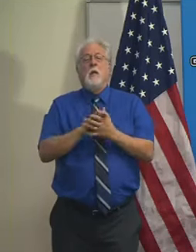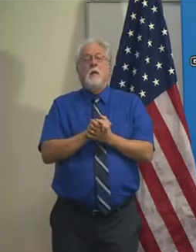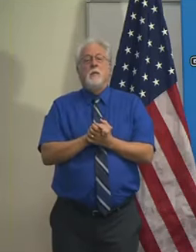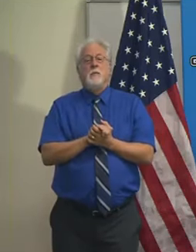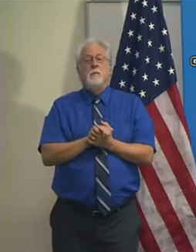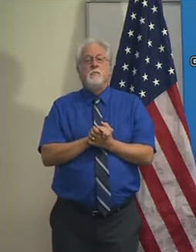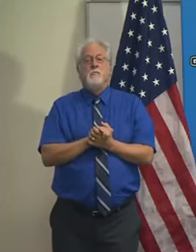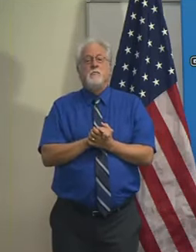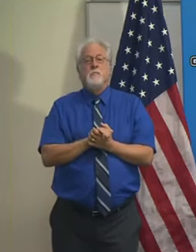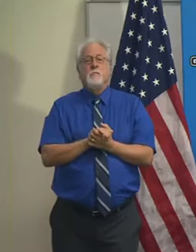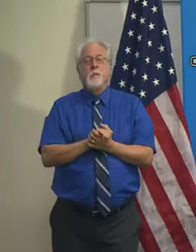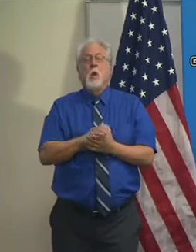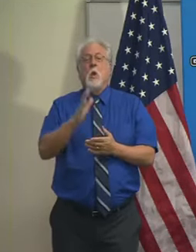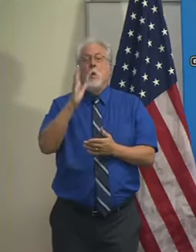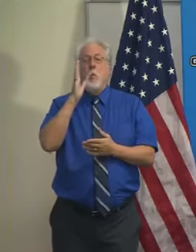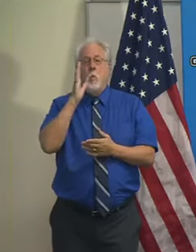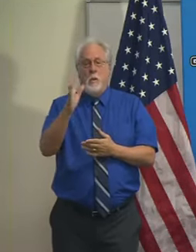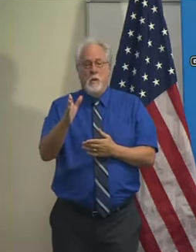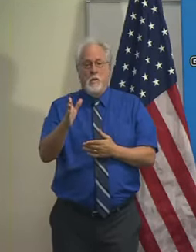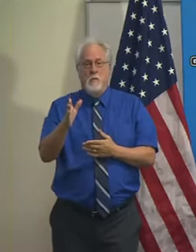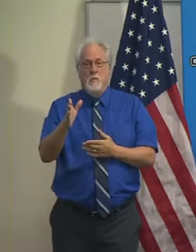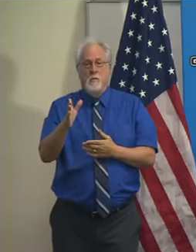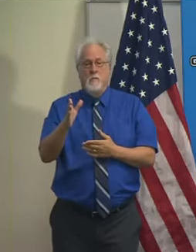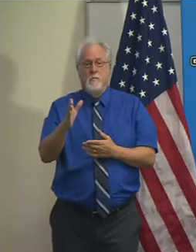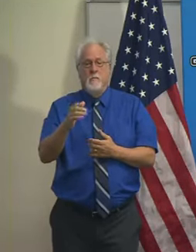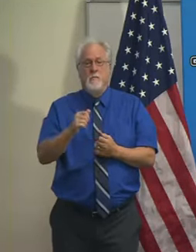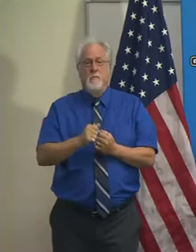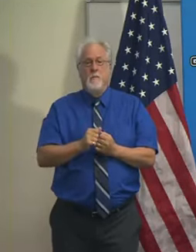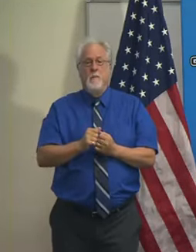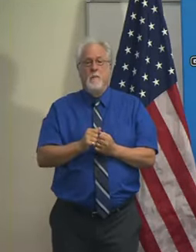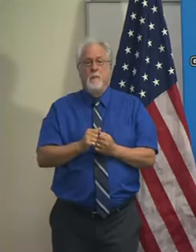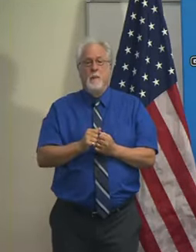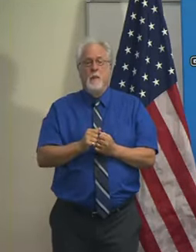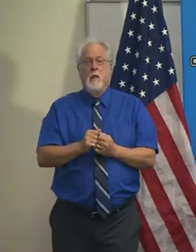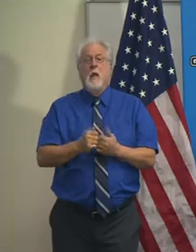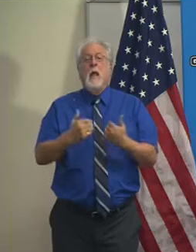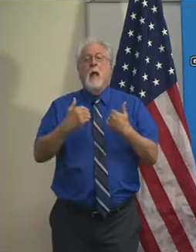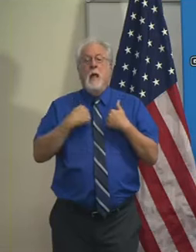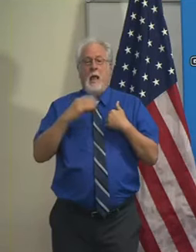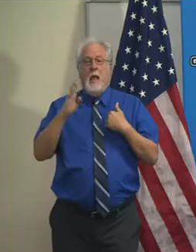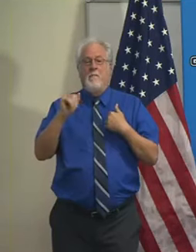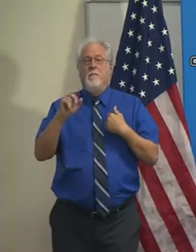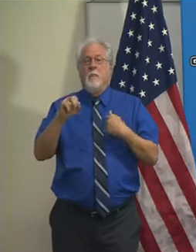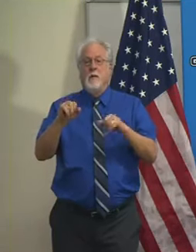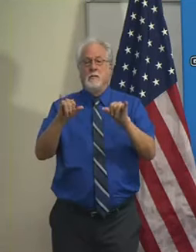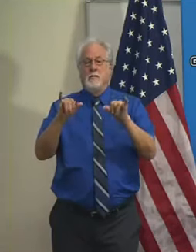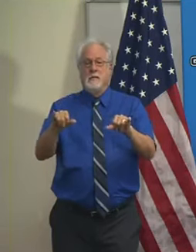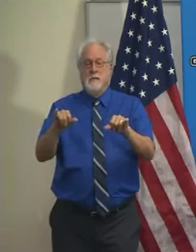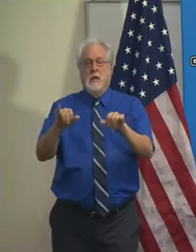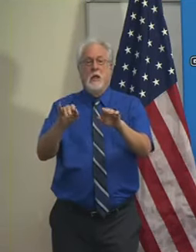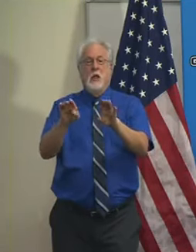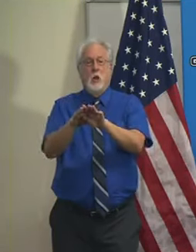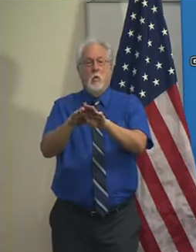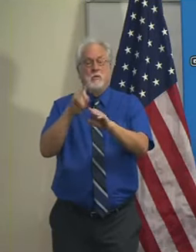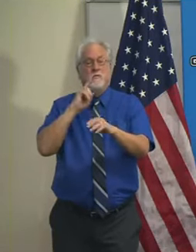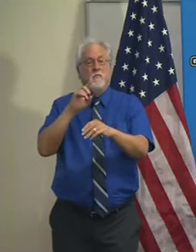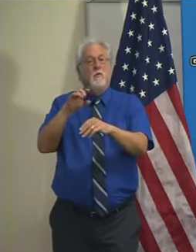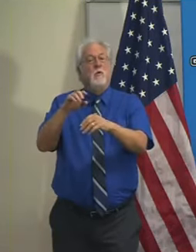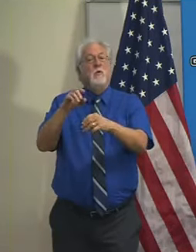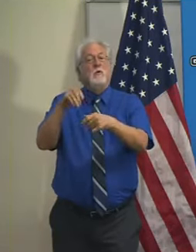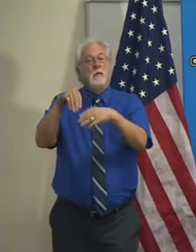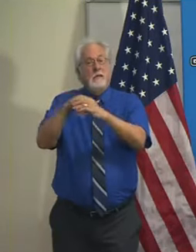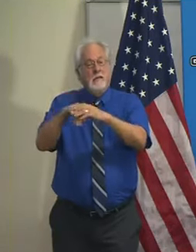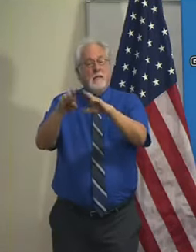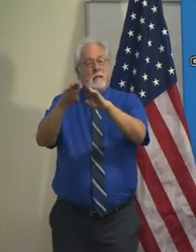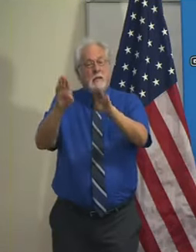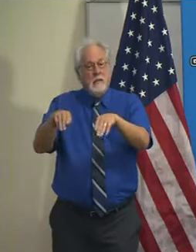we're going to have bars remain closed on-premises, incidences, consumptions, and parishes